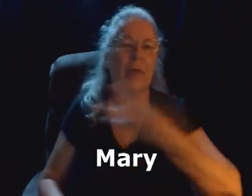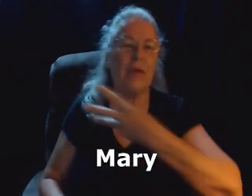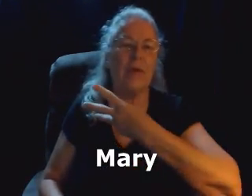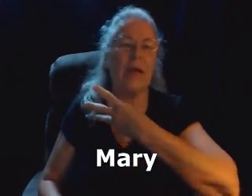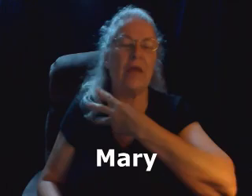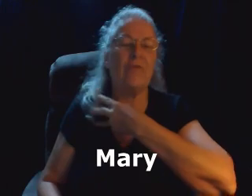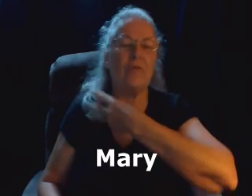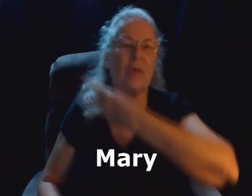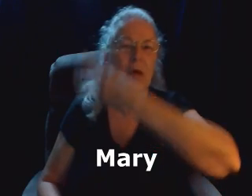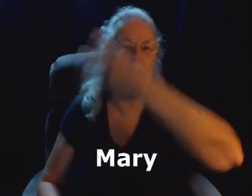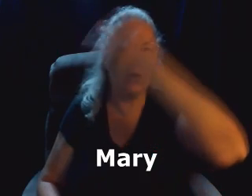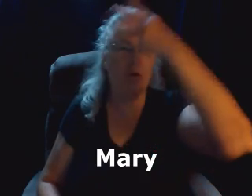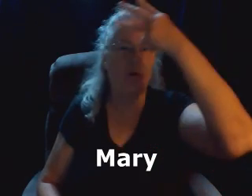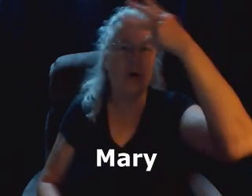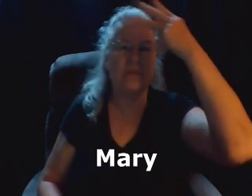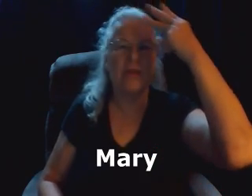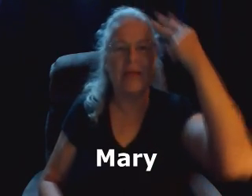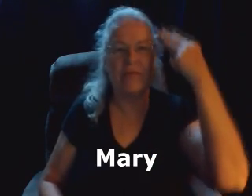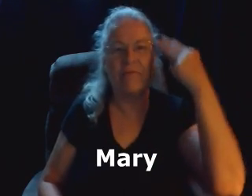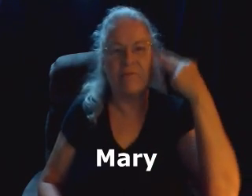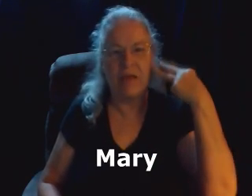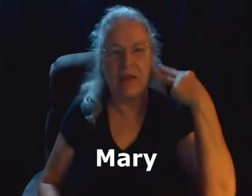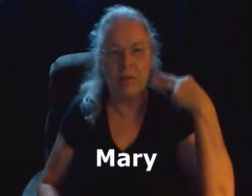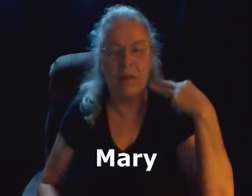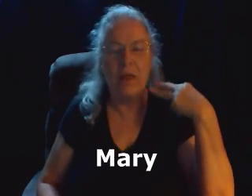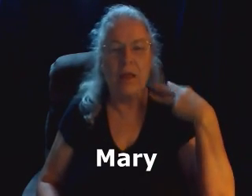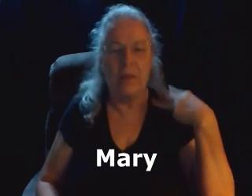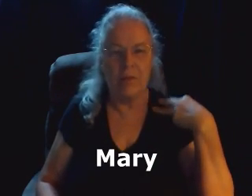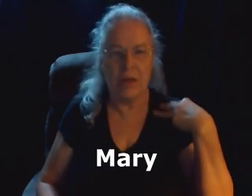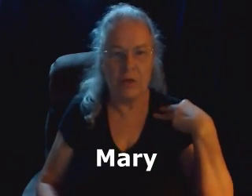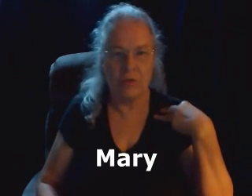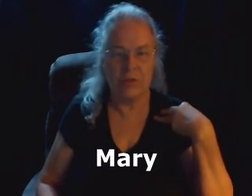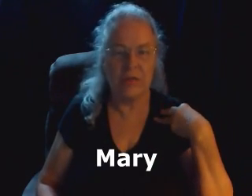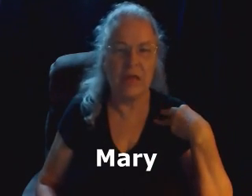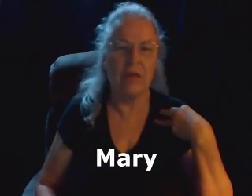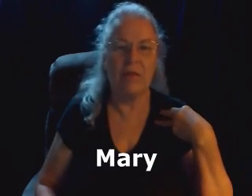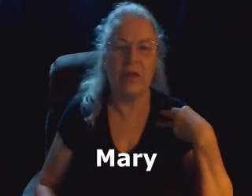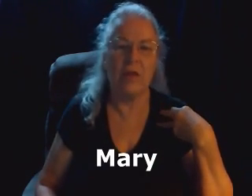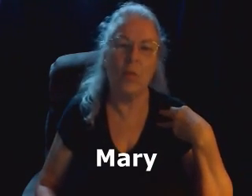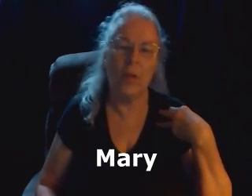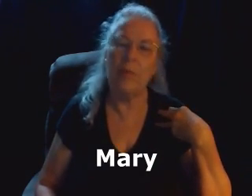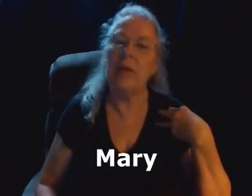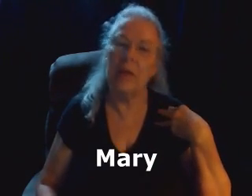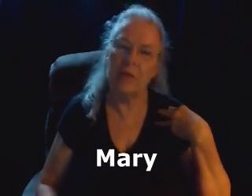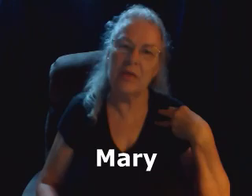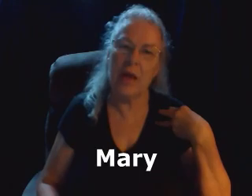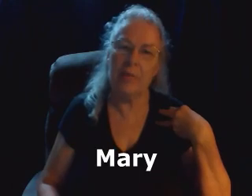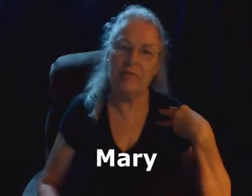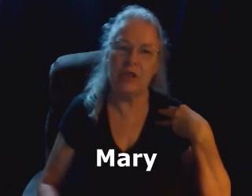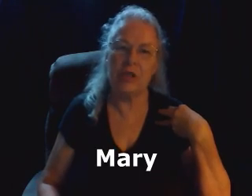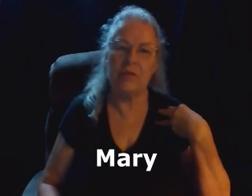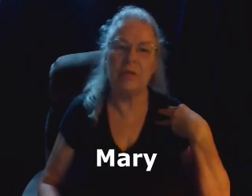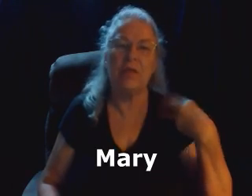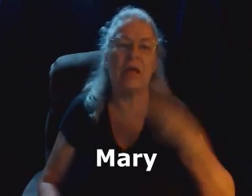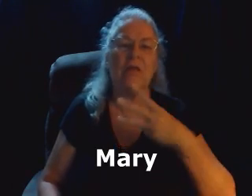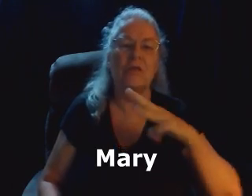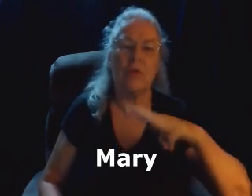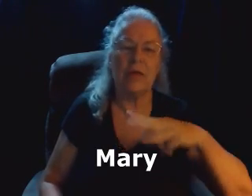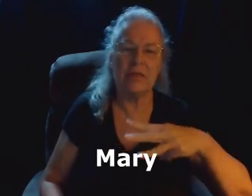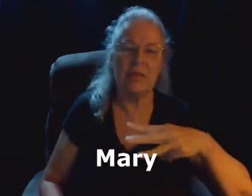Mary, if you come across like the veil that you see the women in the time of Jesus, so it's